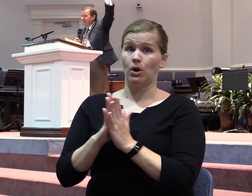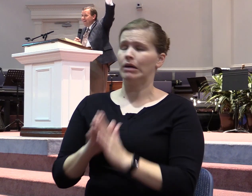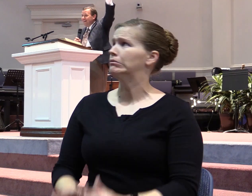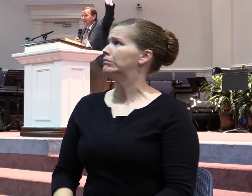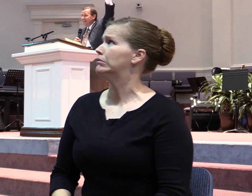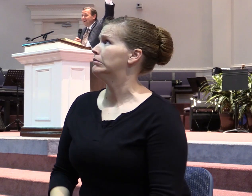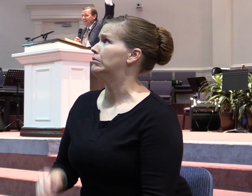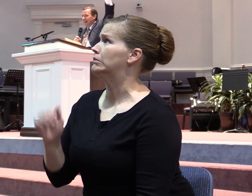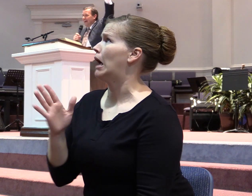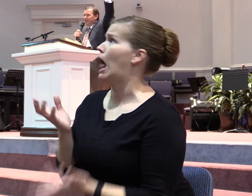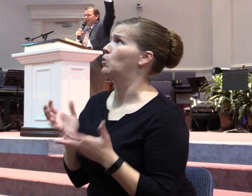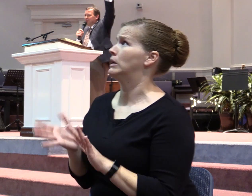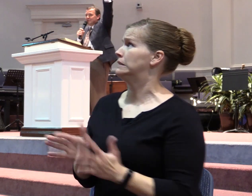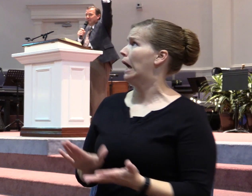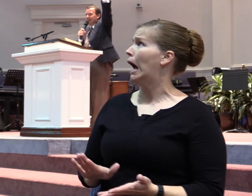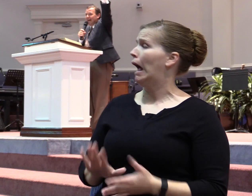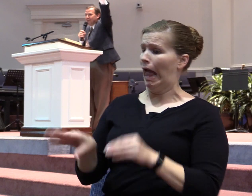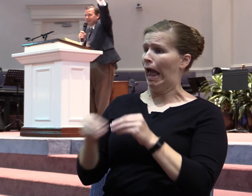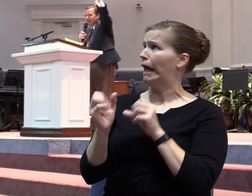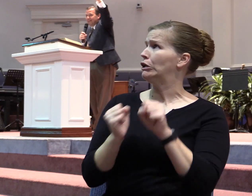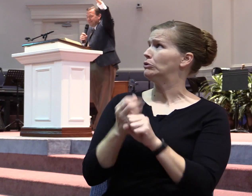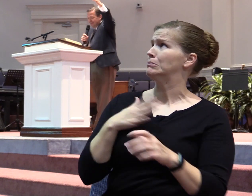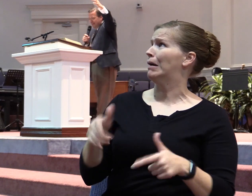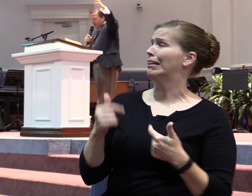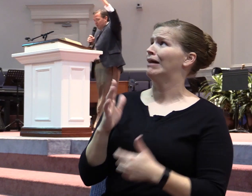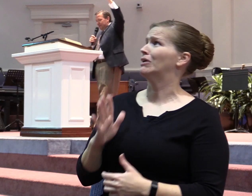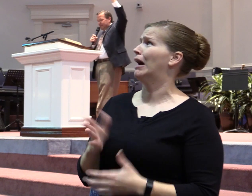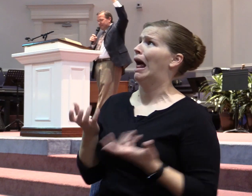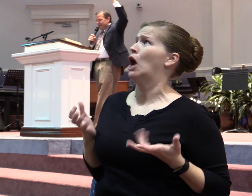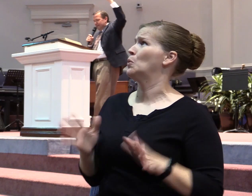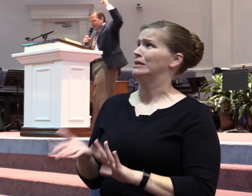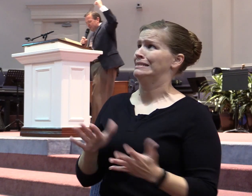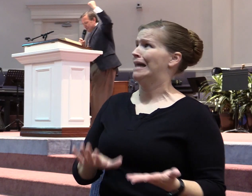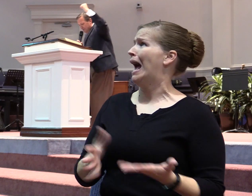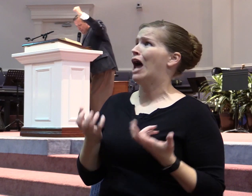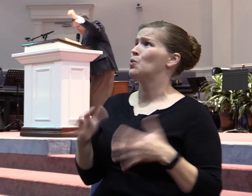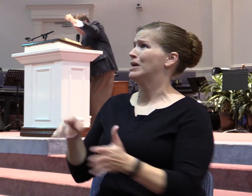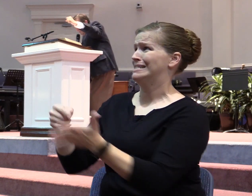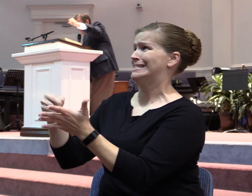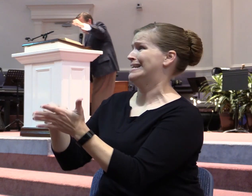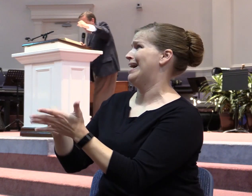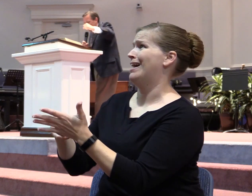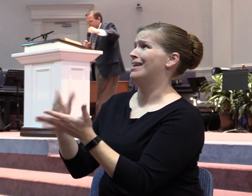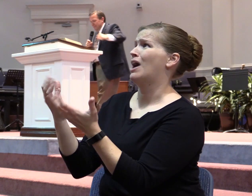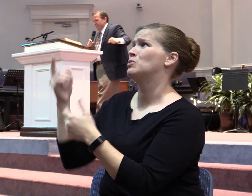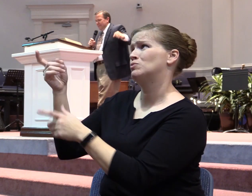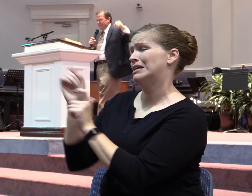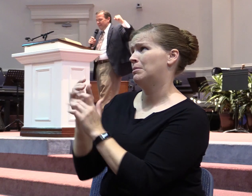Come on. Add years to my life, God. I don't want to be in debt. Give me some money, God. God,